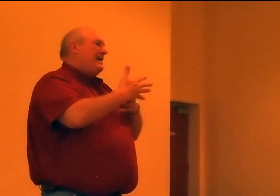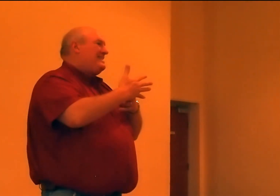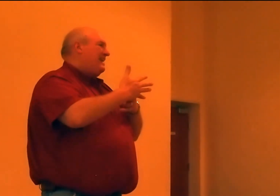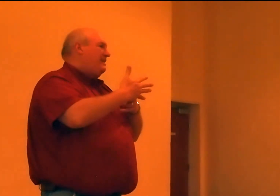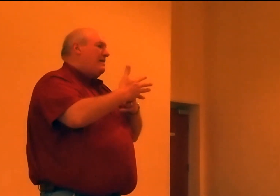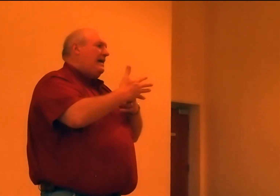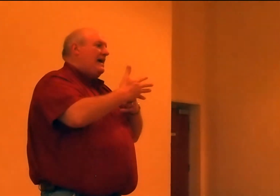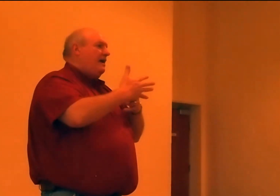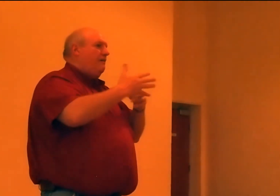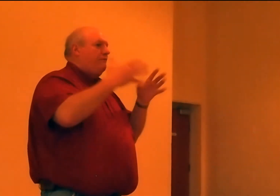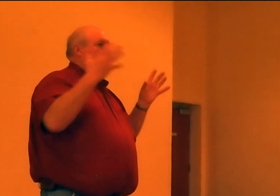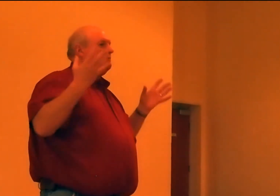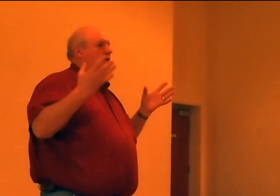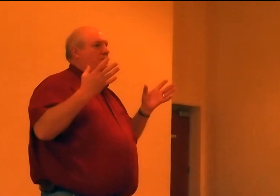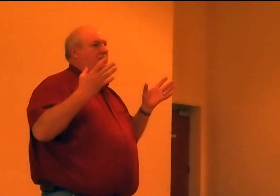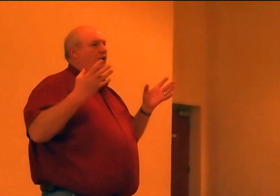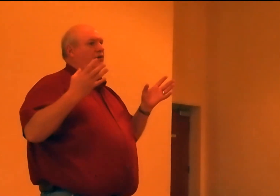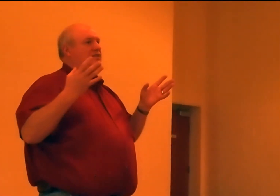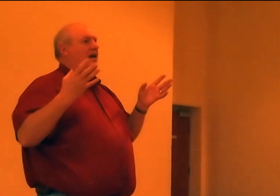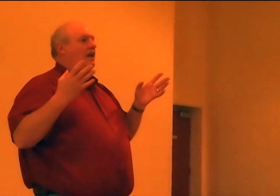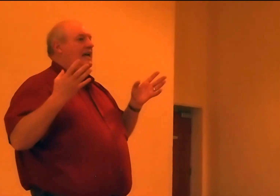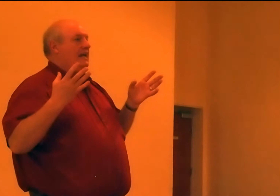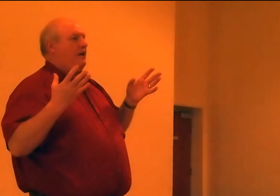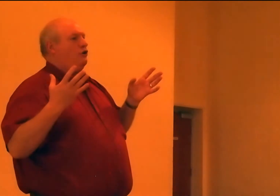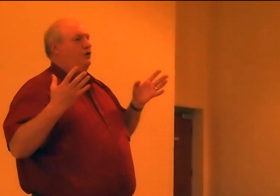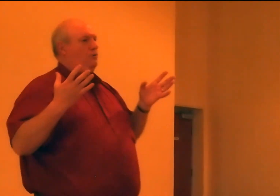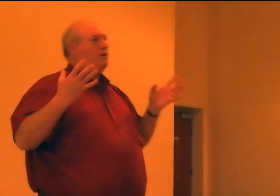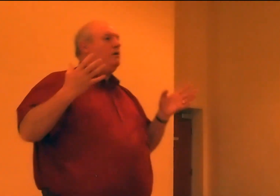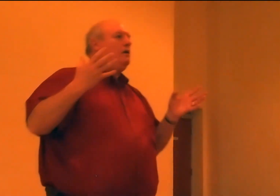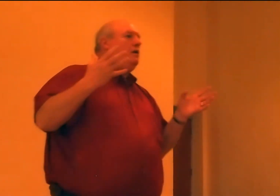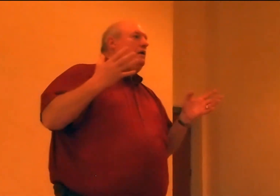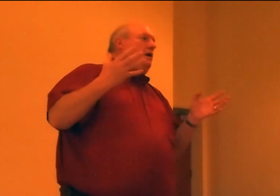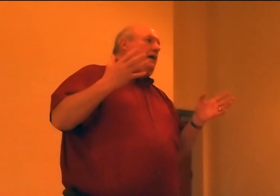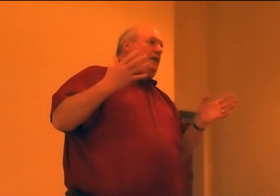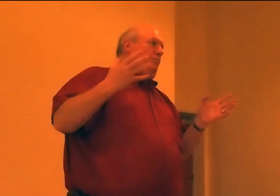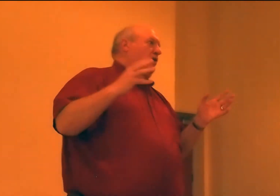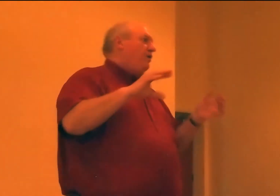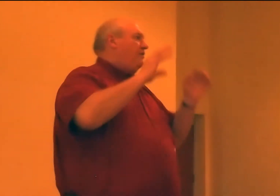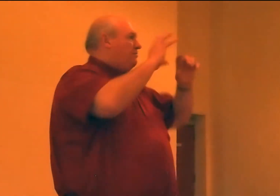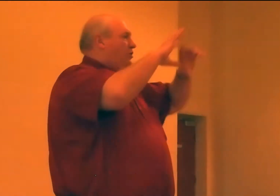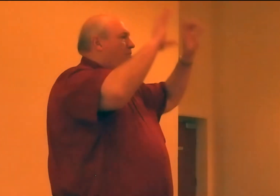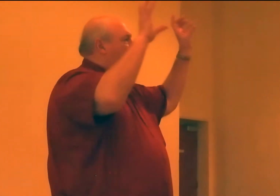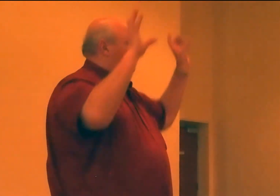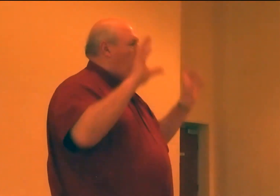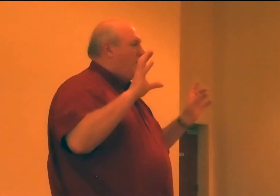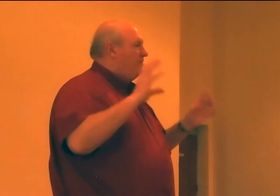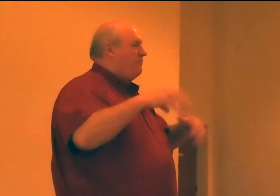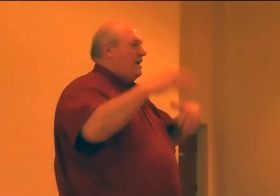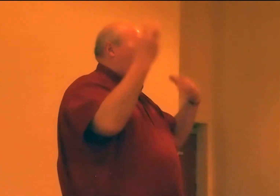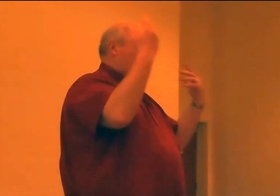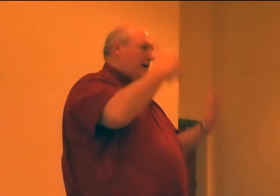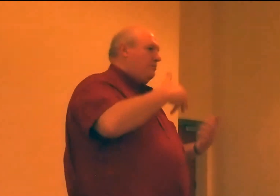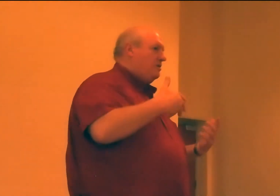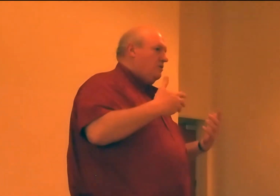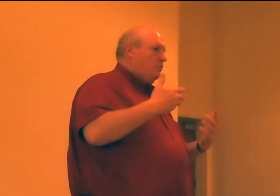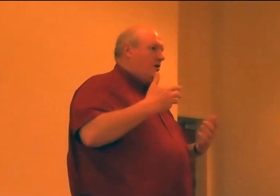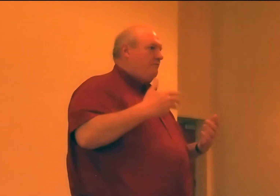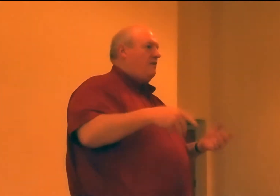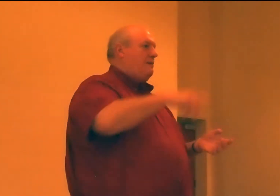basically made out of a material that's kind of like an inner tube. And you build a two by two wooden frame, staple it to the wooden frame,